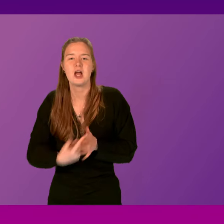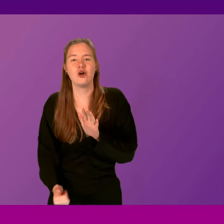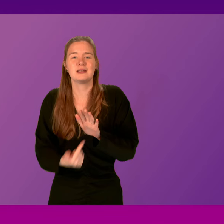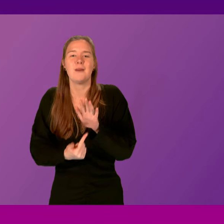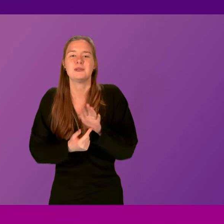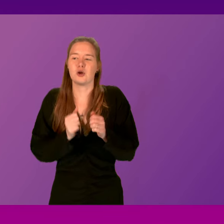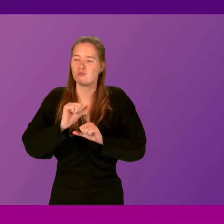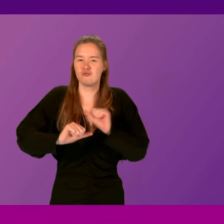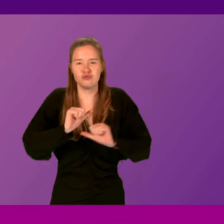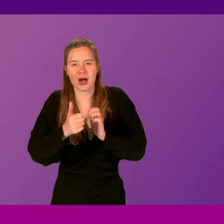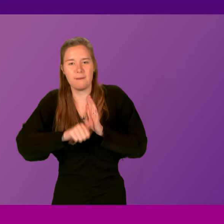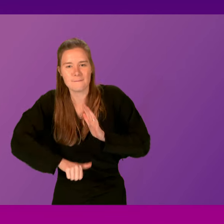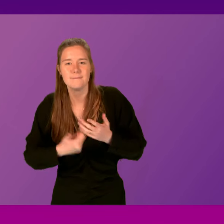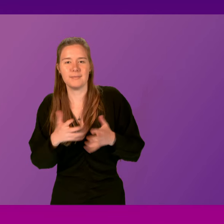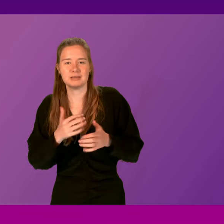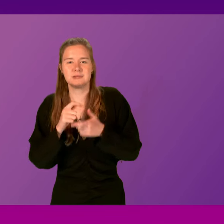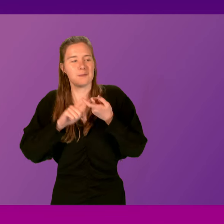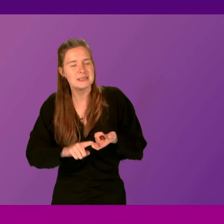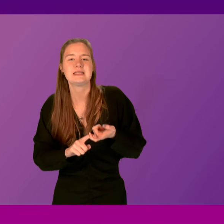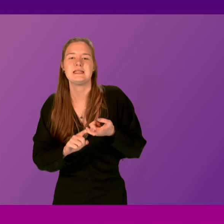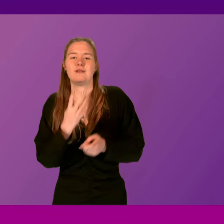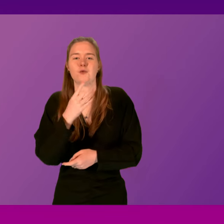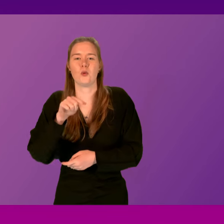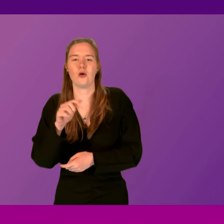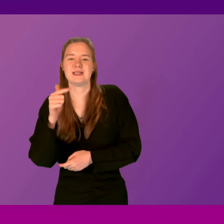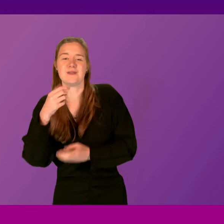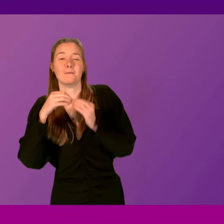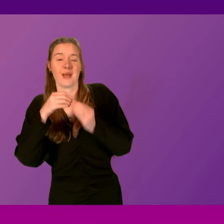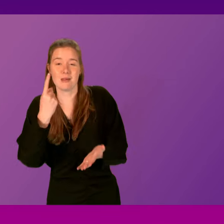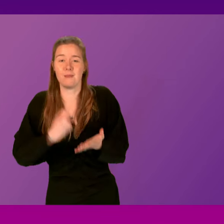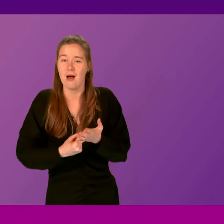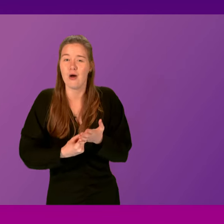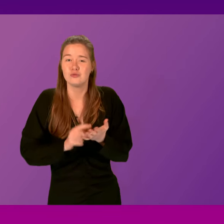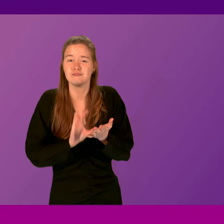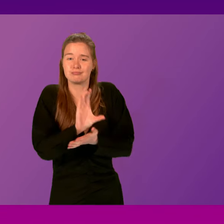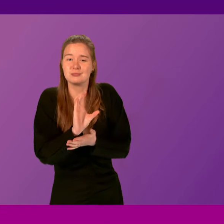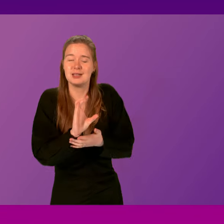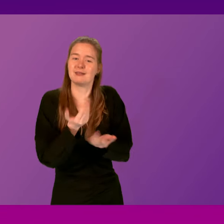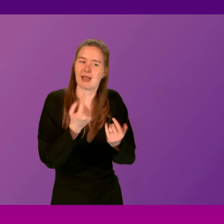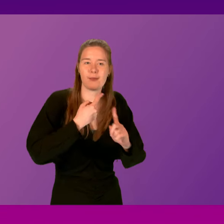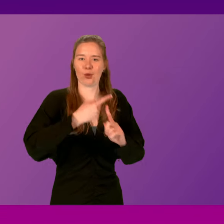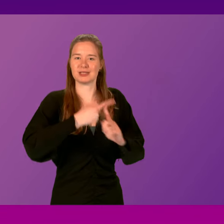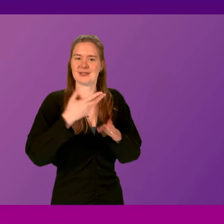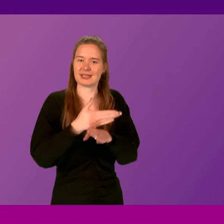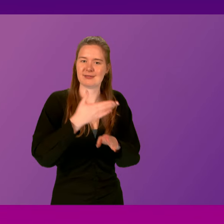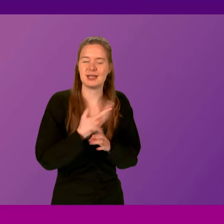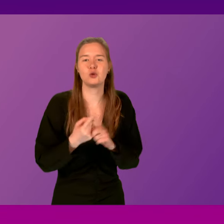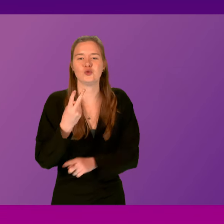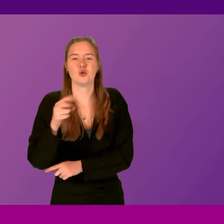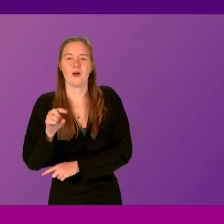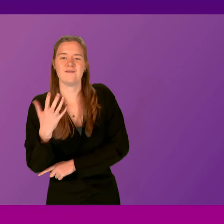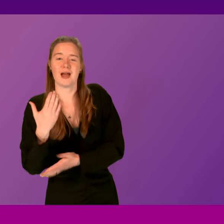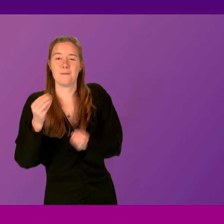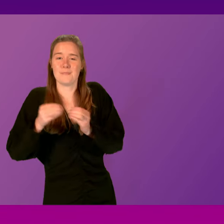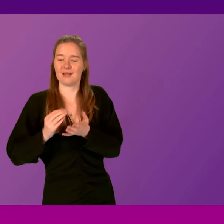resource programmes that we have committed, total £4.7 billion to climate positive activities. They include £2.5 billion